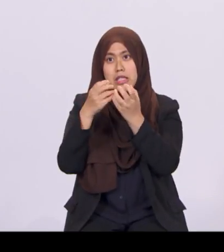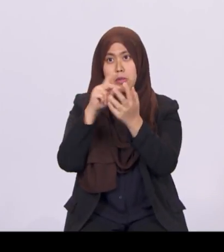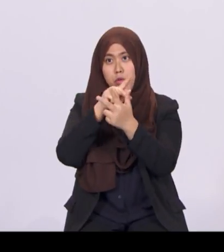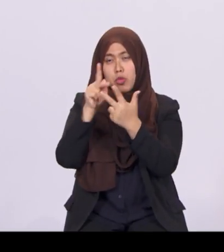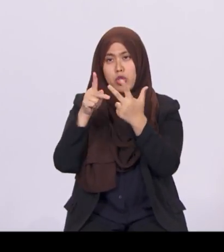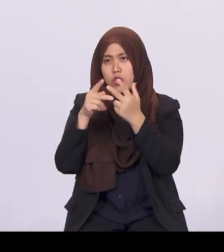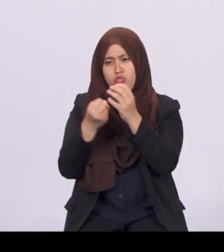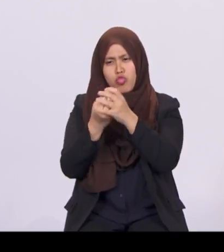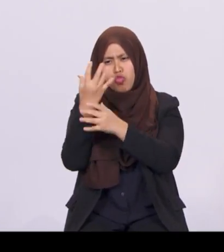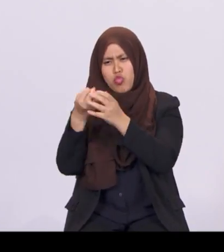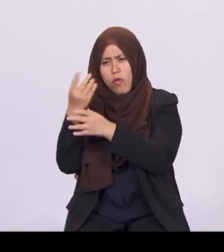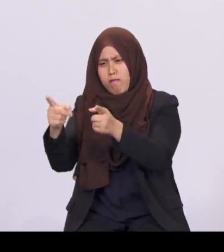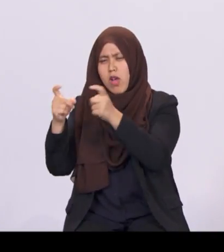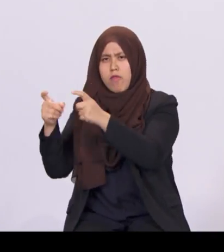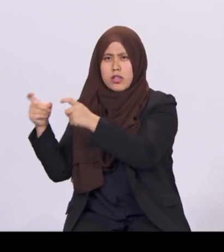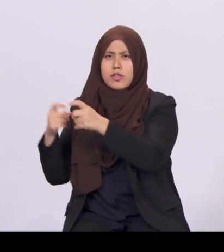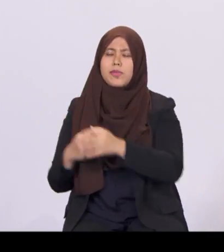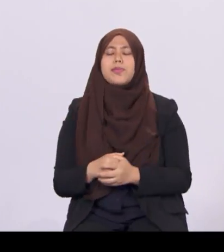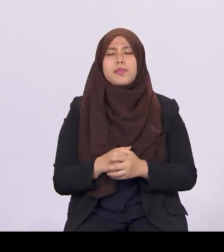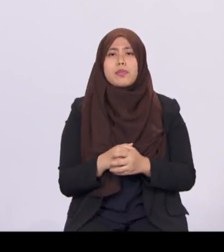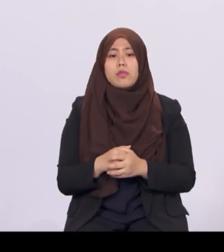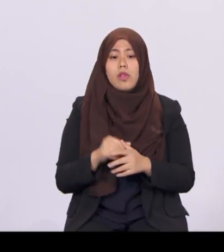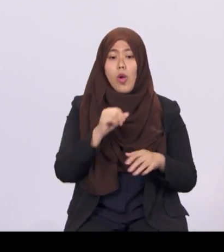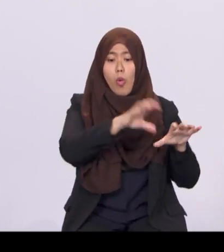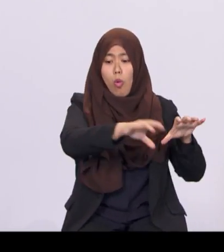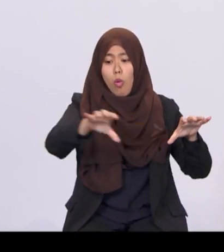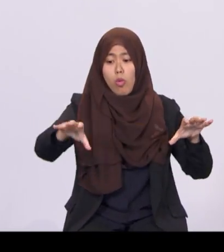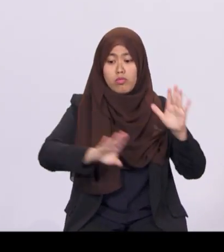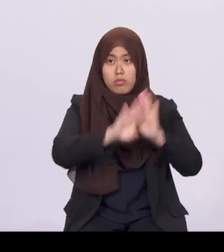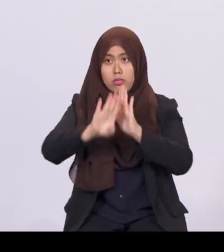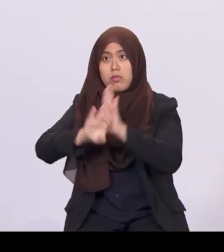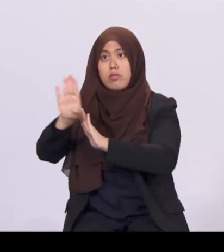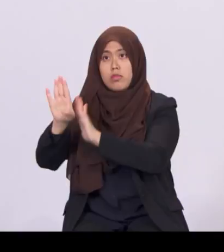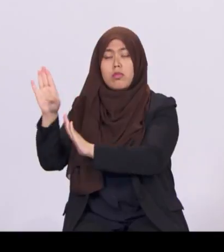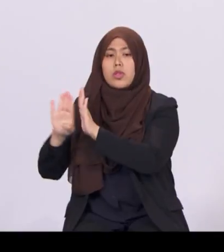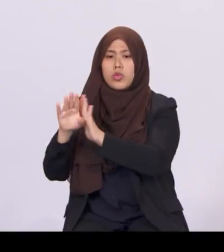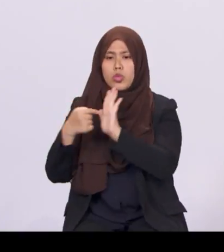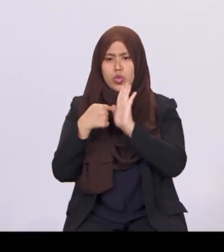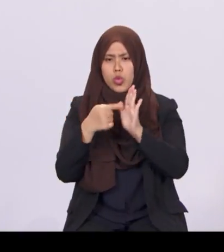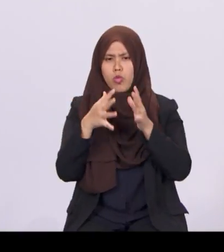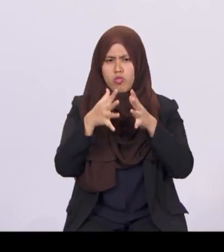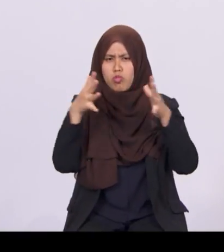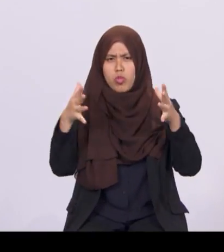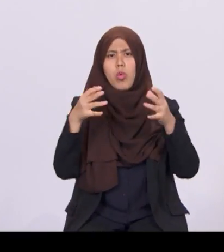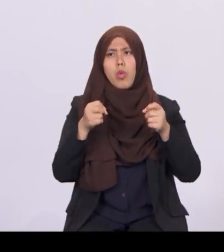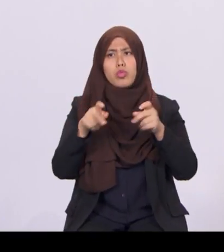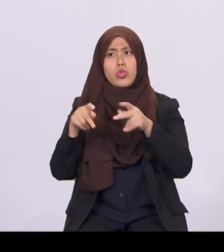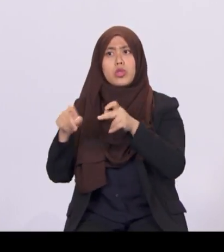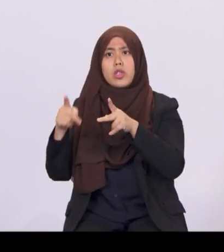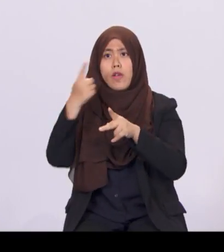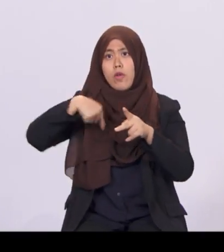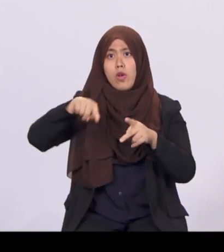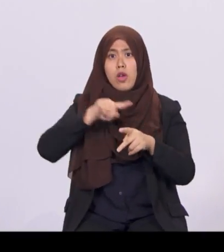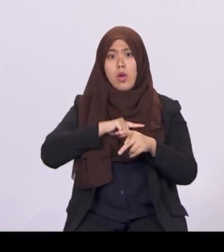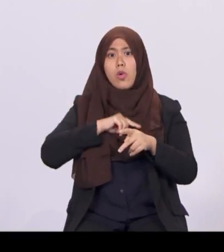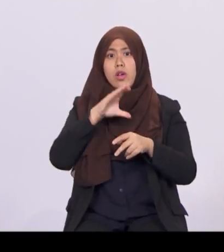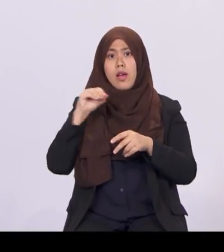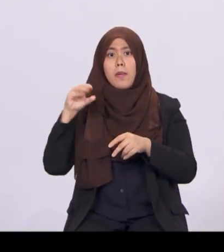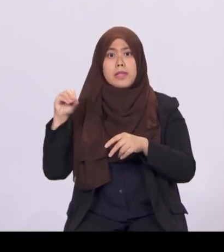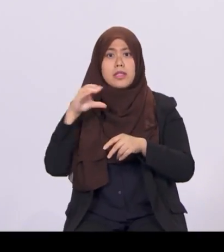All of these developments represent significant opportunities for our firms and people. Our economy